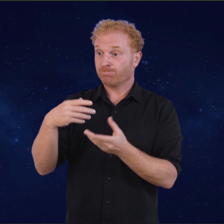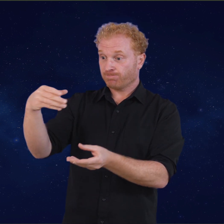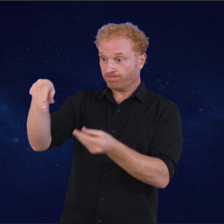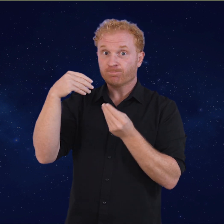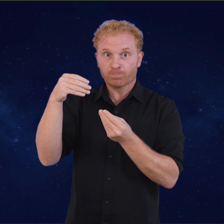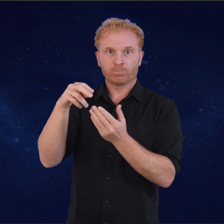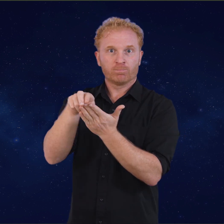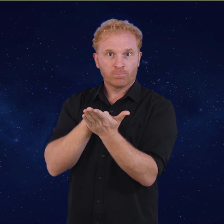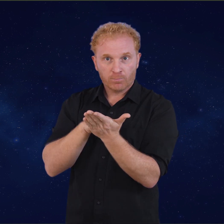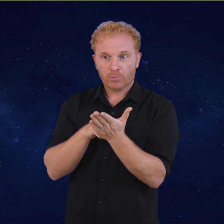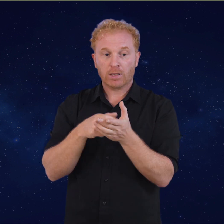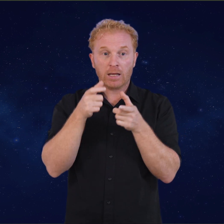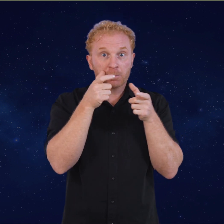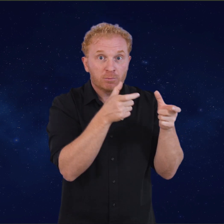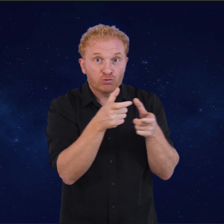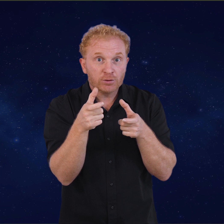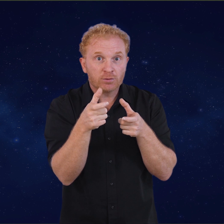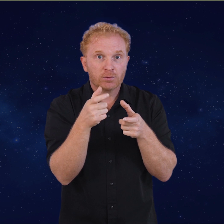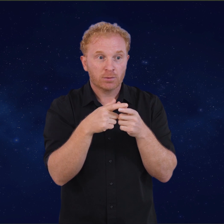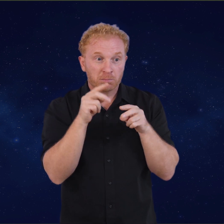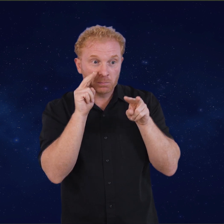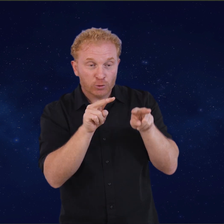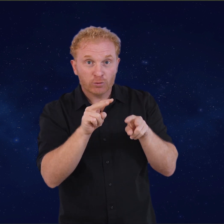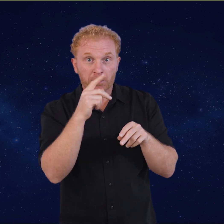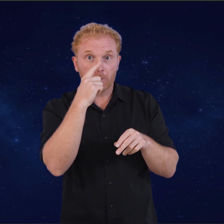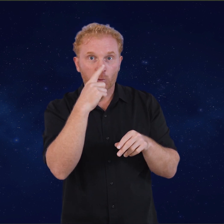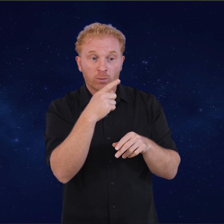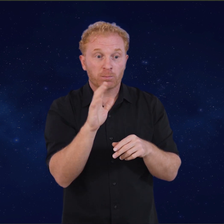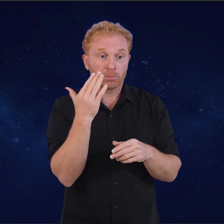administering, and monitoring people undertaking psychedelic therapy.